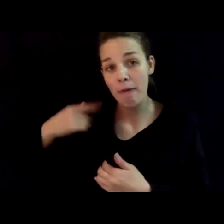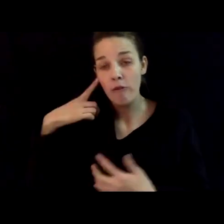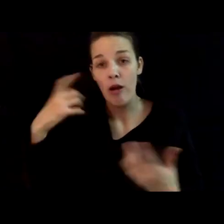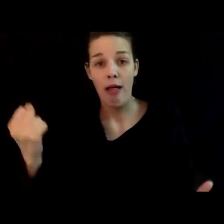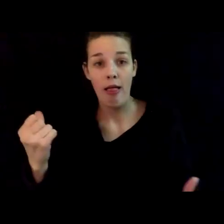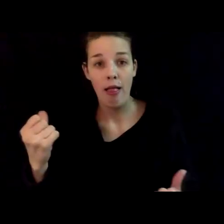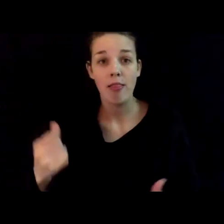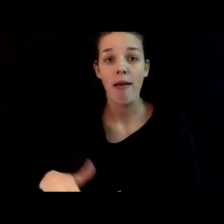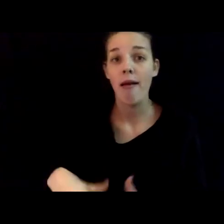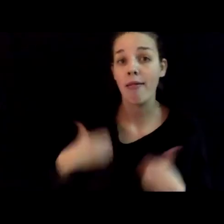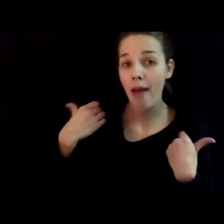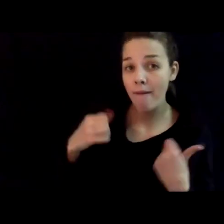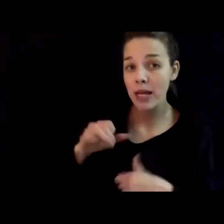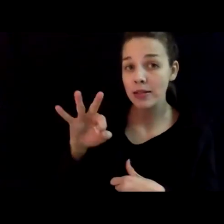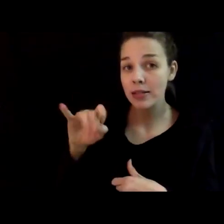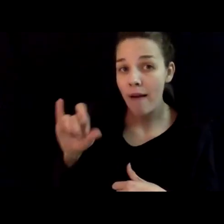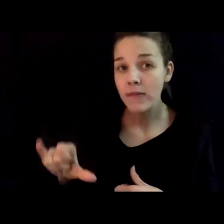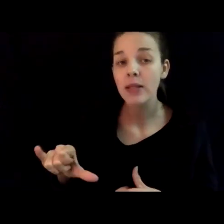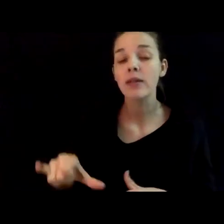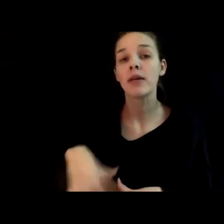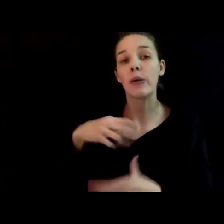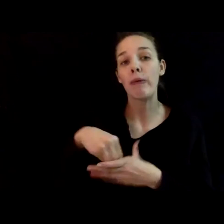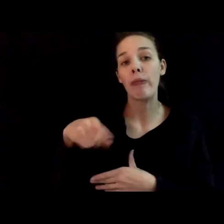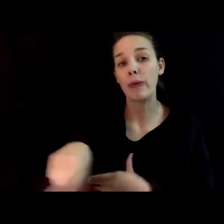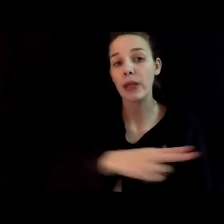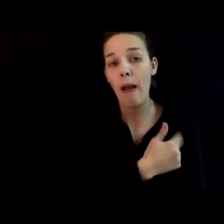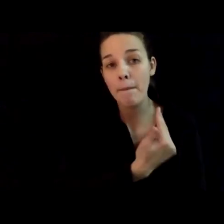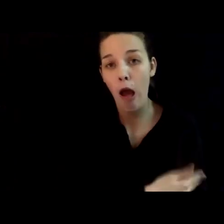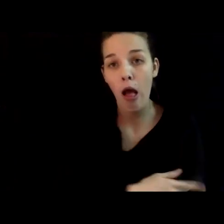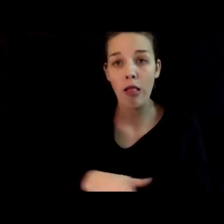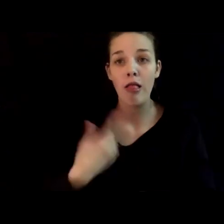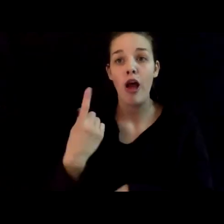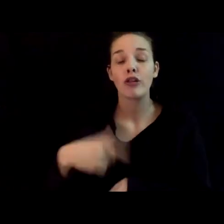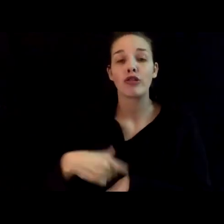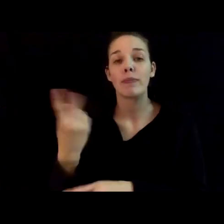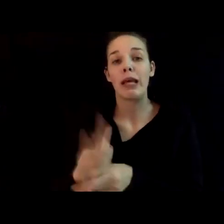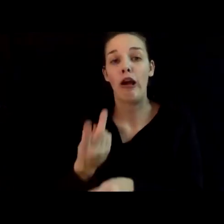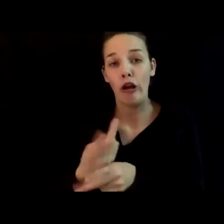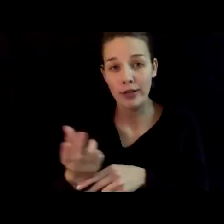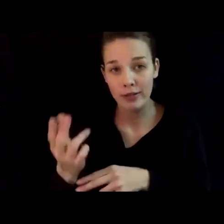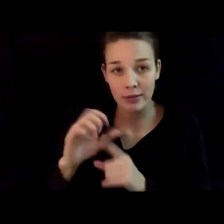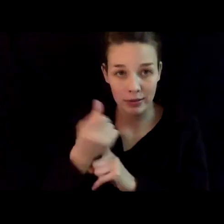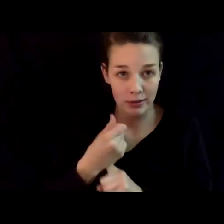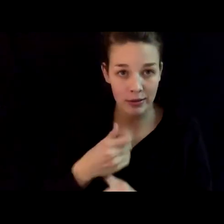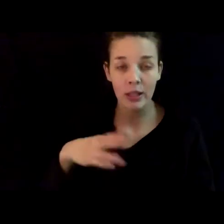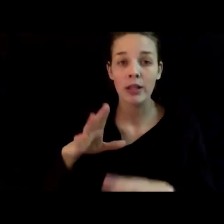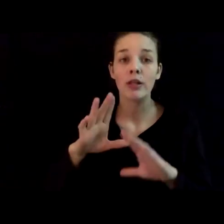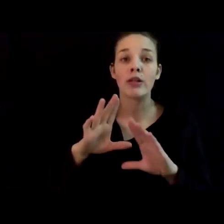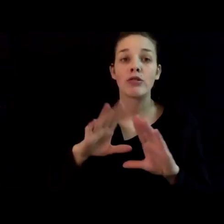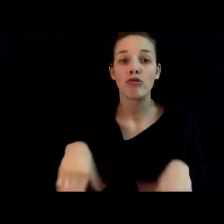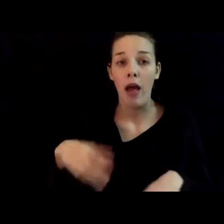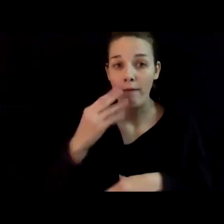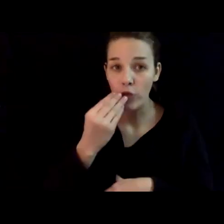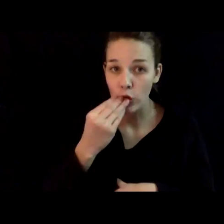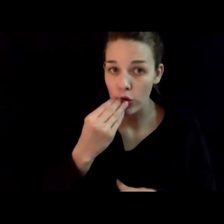life, and safety, including those in hospital and long-term care settings, child and food production safety,